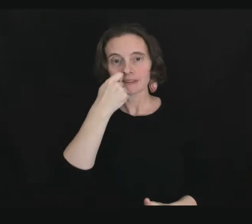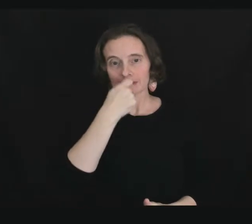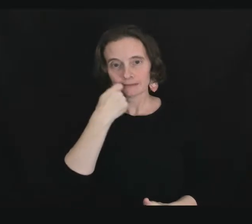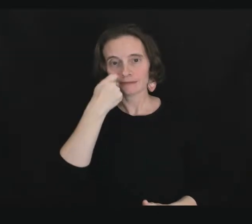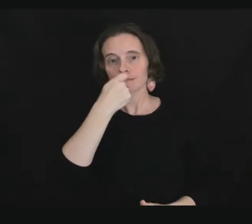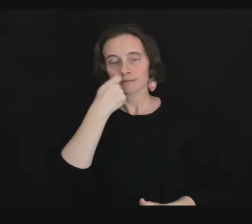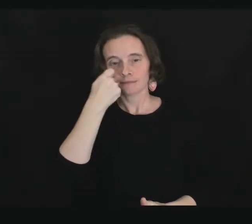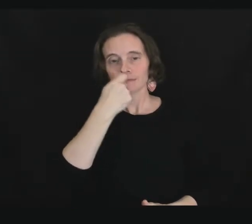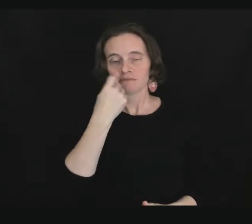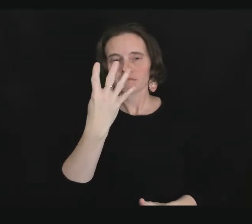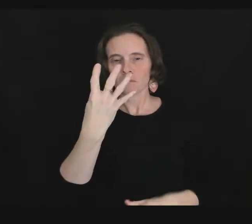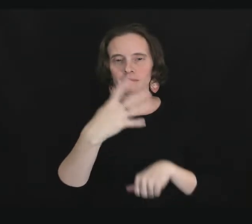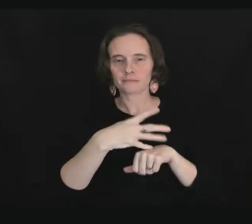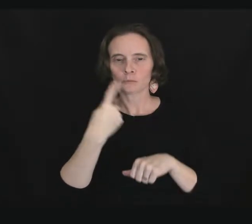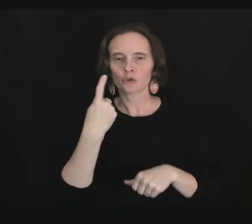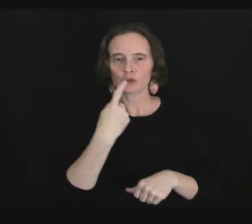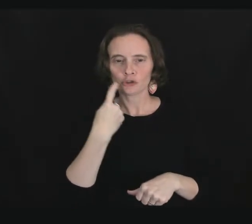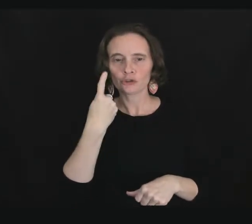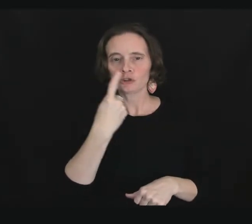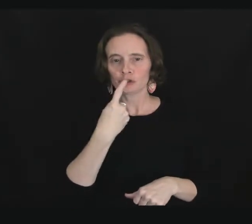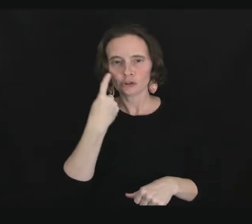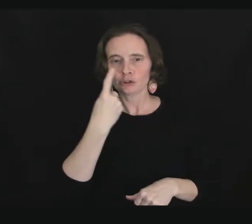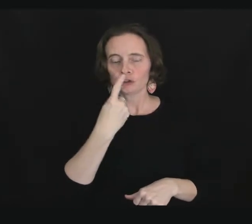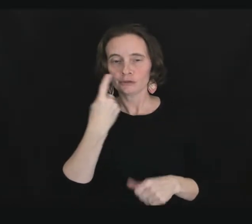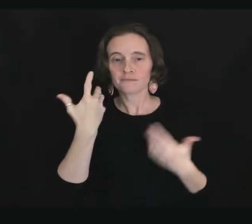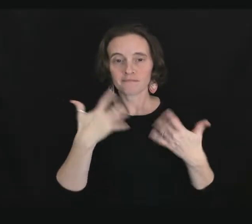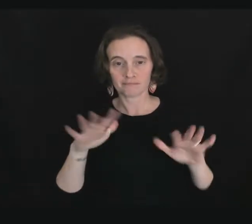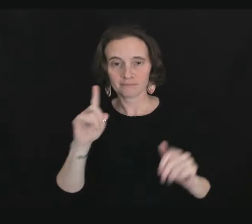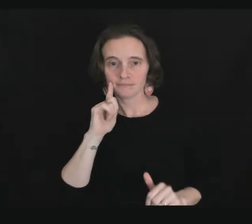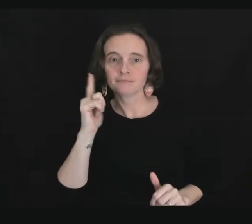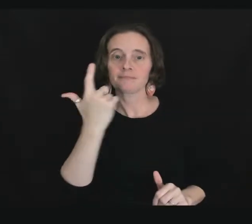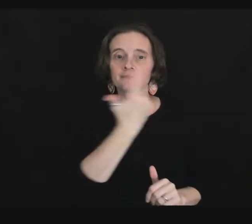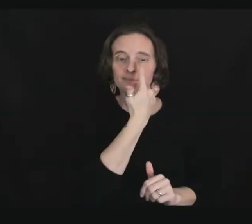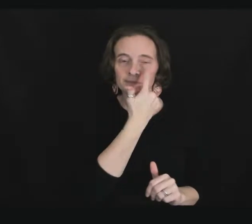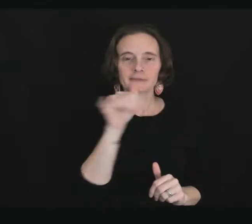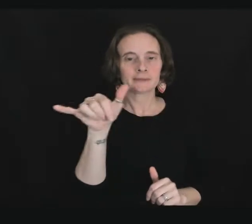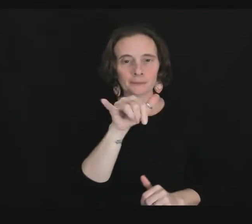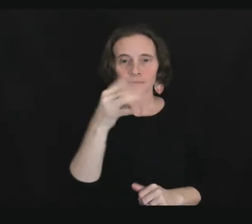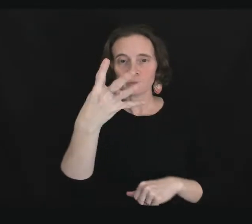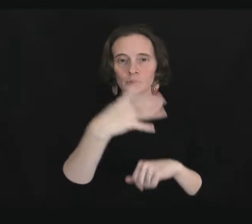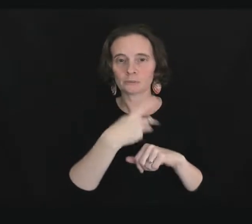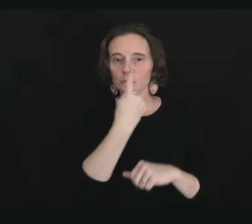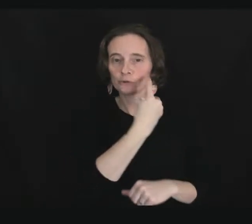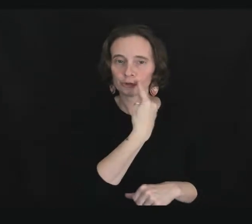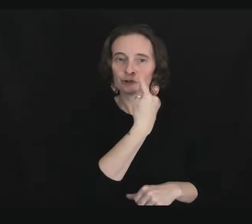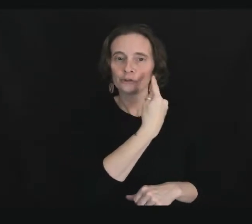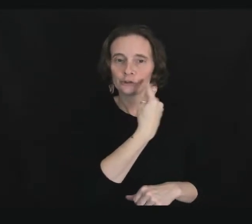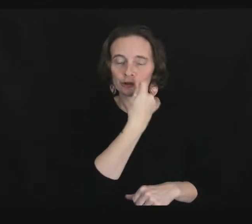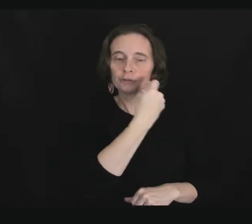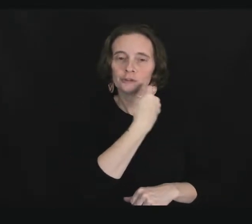Remove the swab from its wrapper, being careful not to touch the swab end.